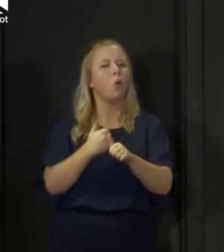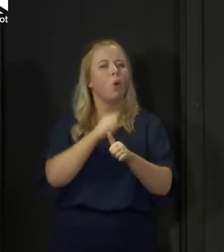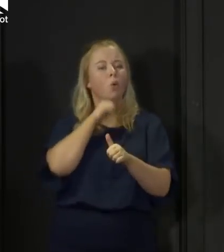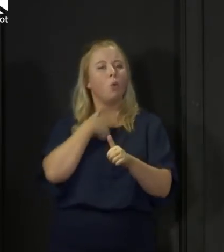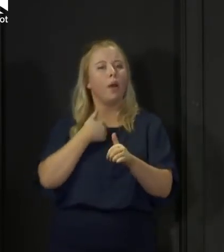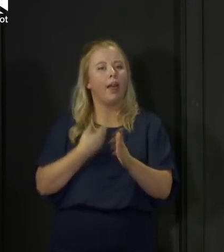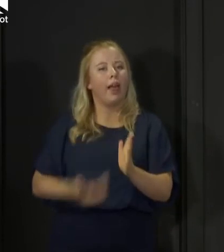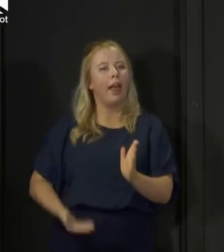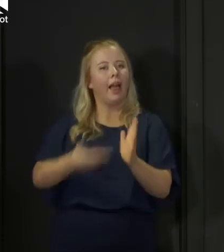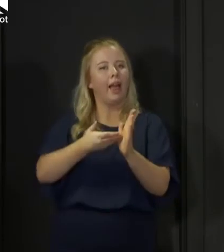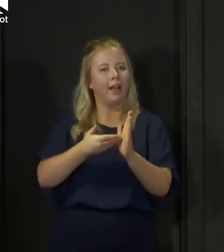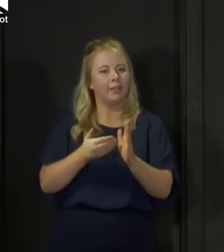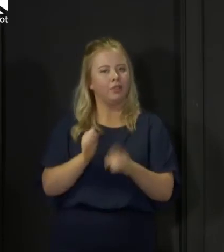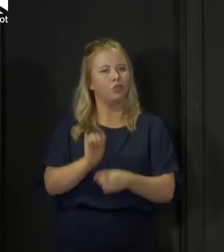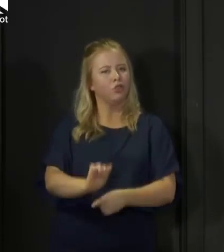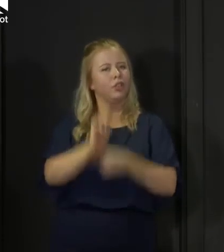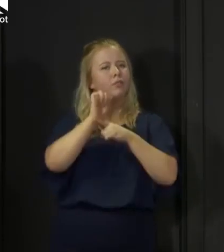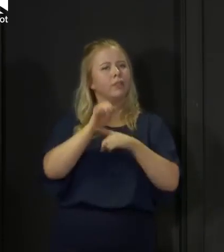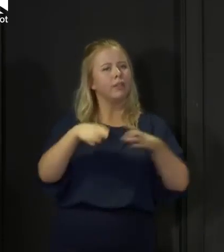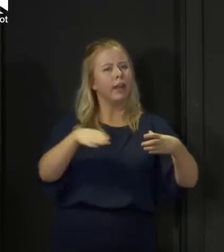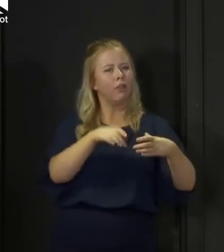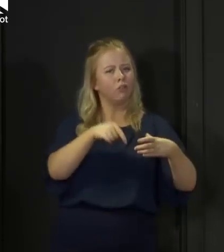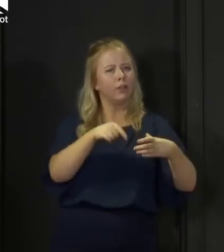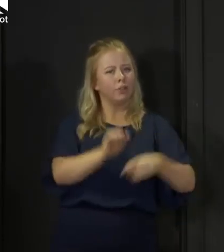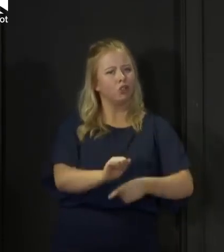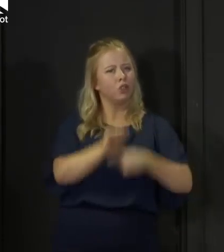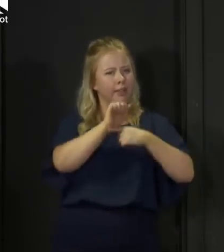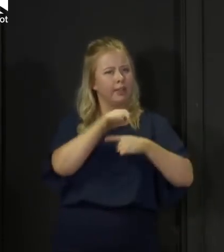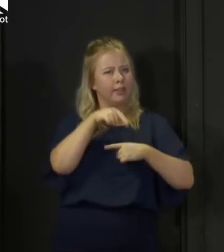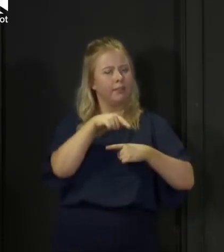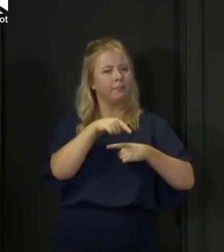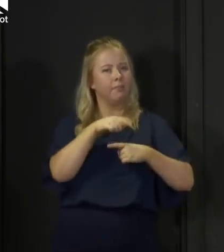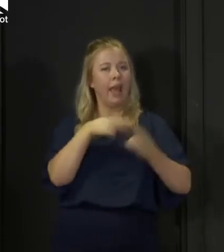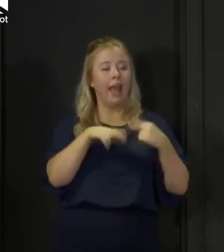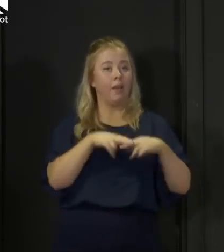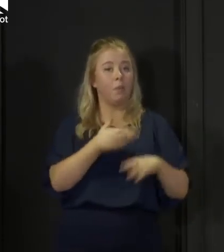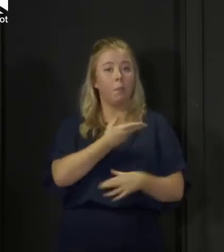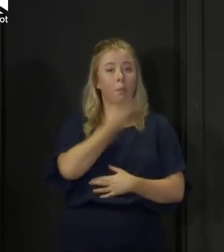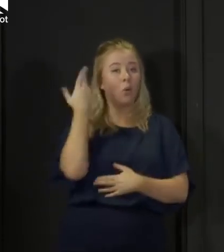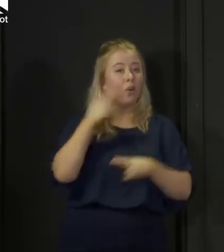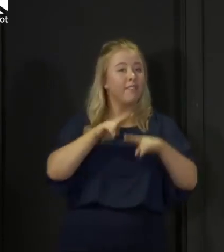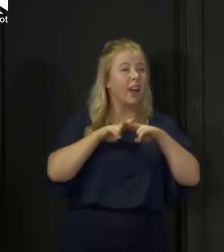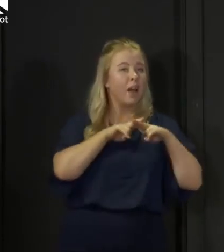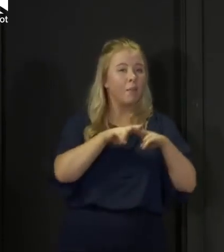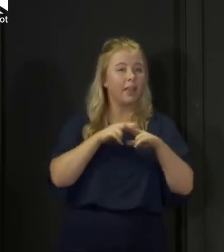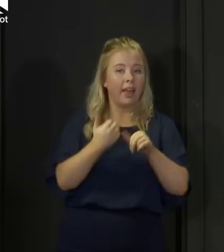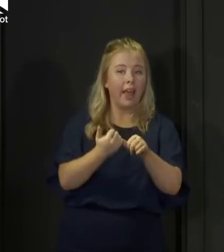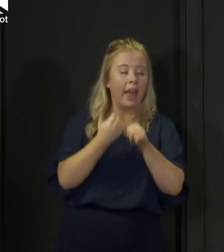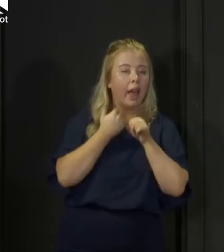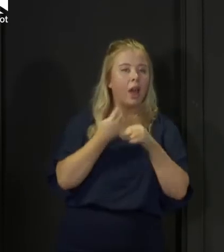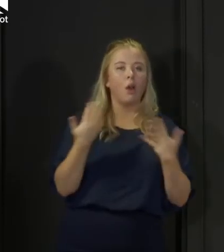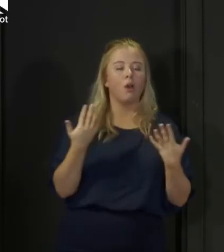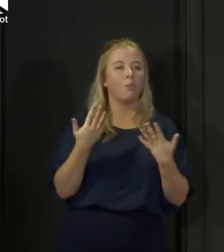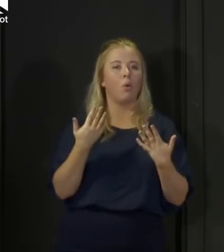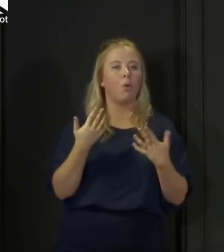support that's been in place for the shielded category. If people don't have family networks that can get them food and medicine, or even if